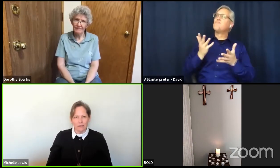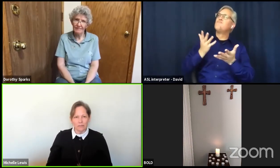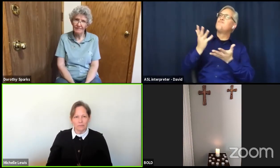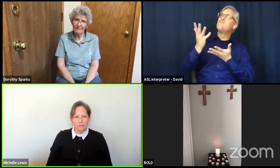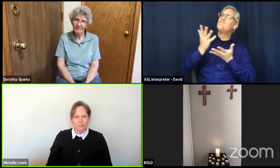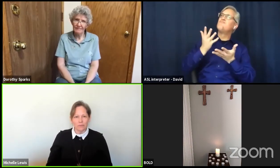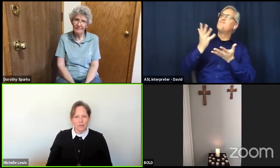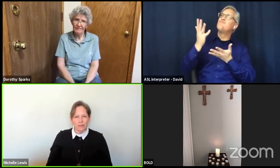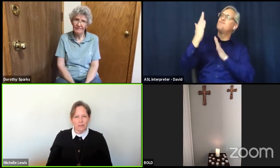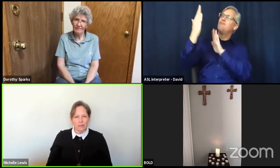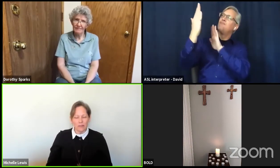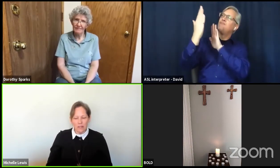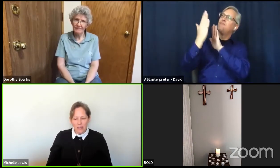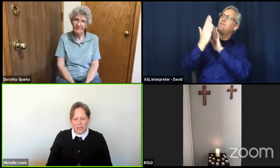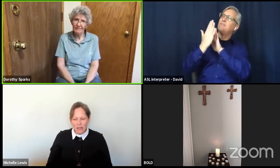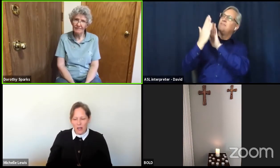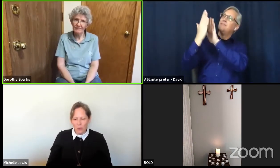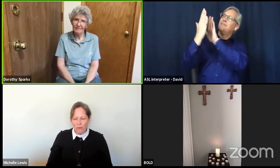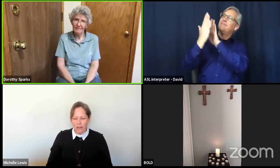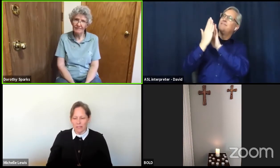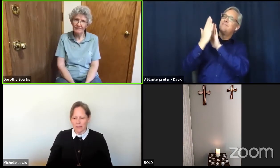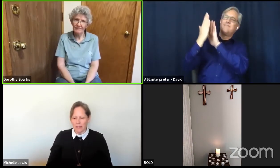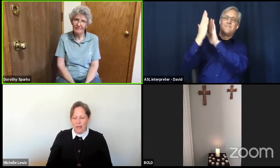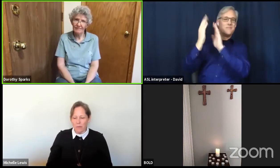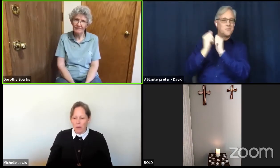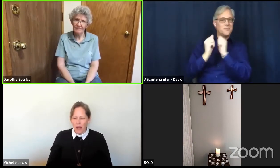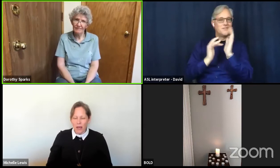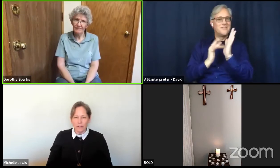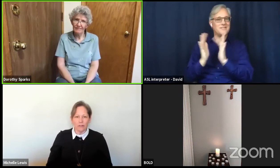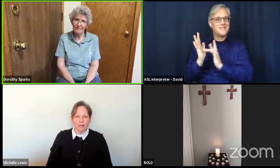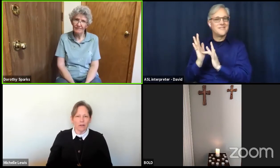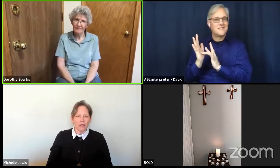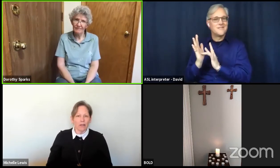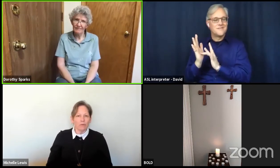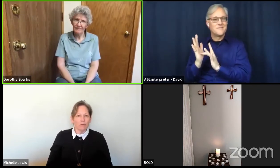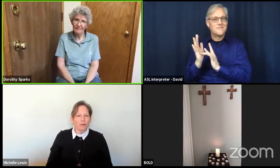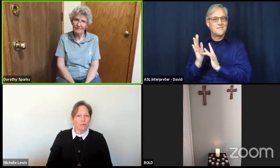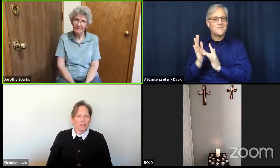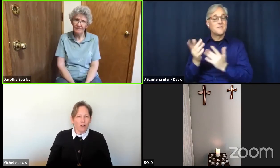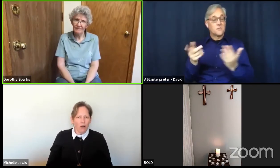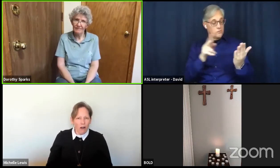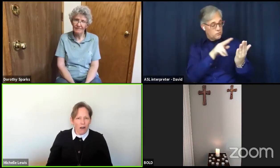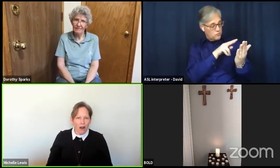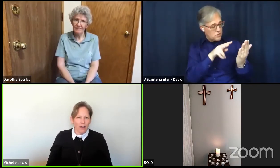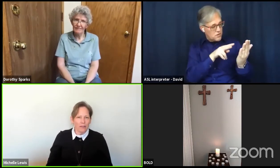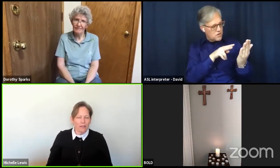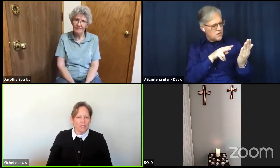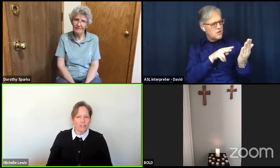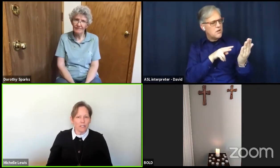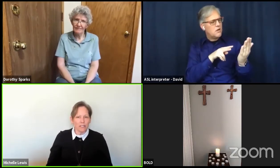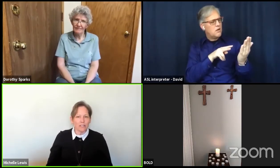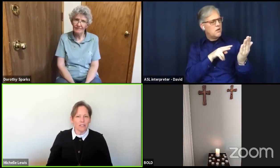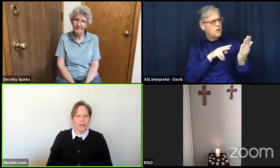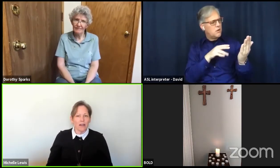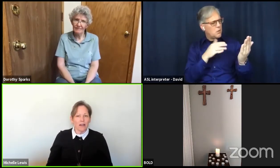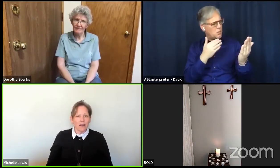They can help us ponder with awe that Jesus comes